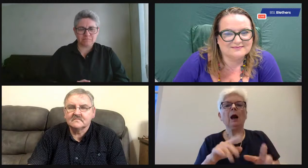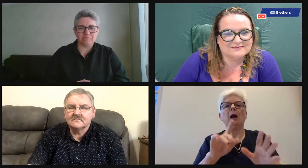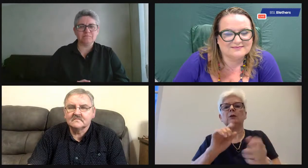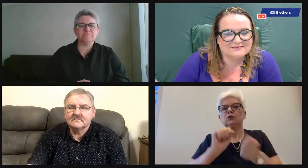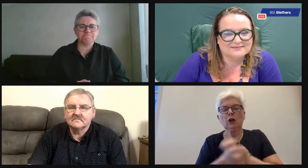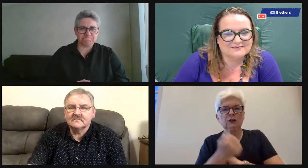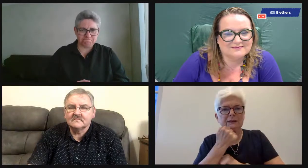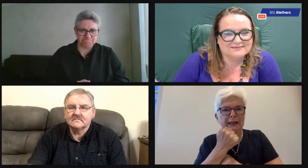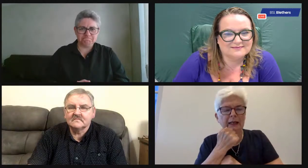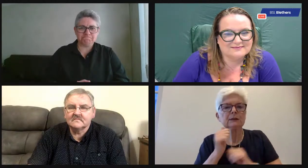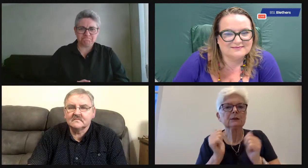interview.